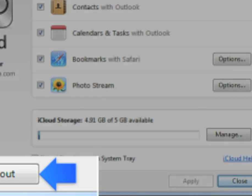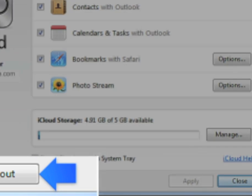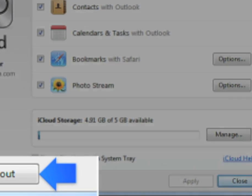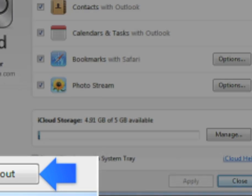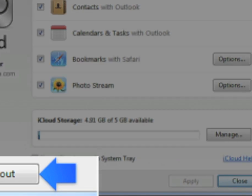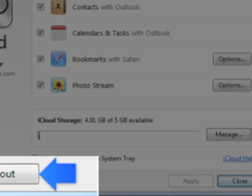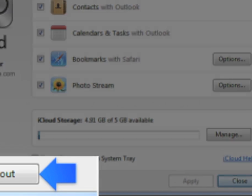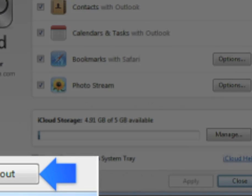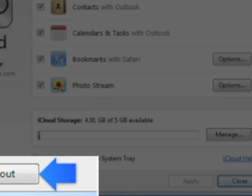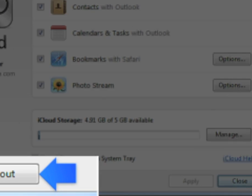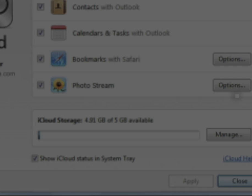Oh that's little? Video